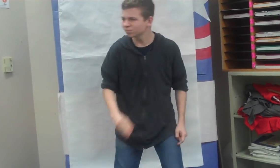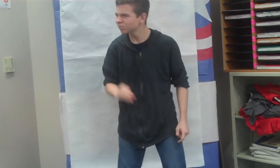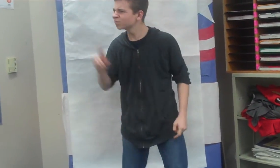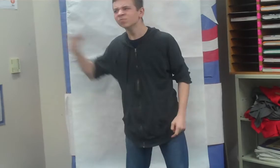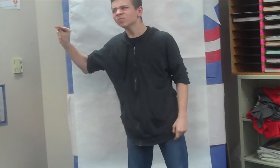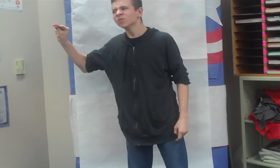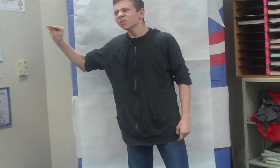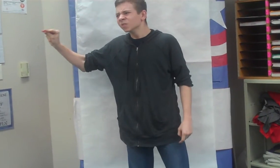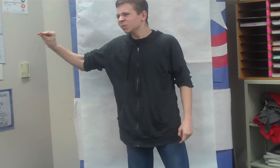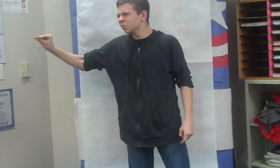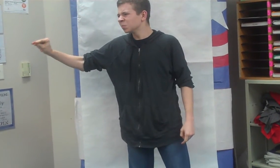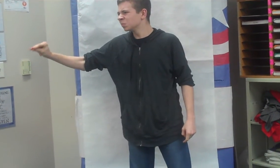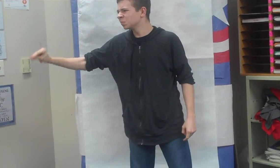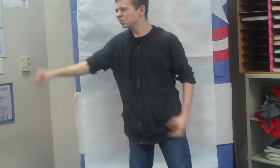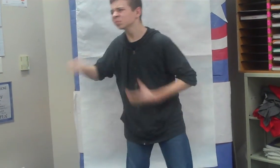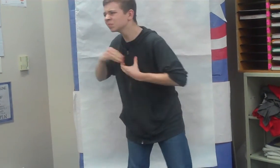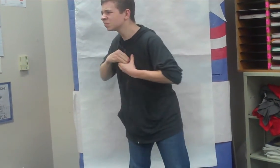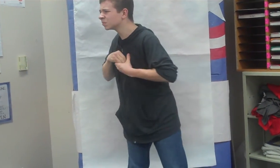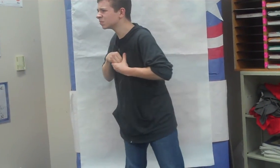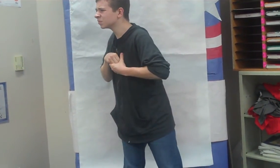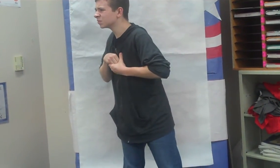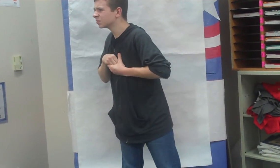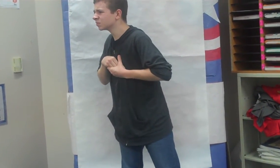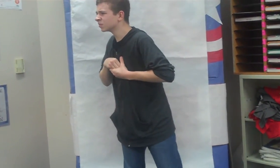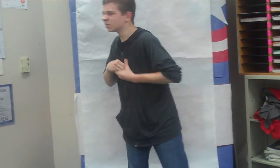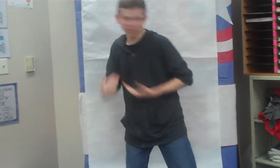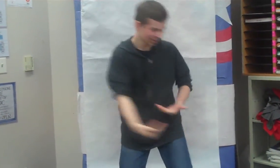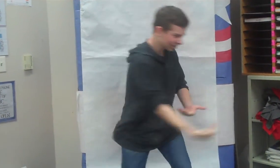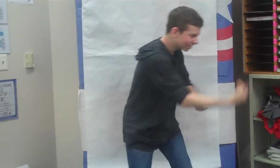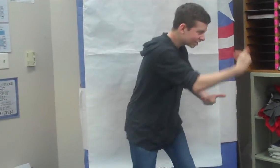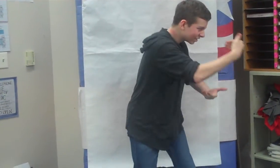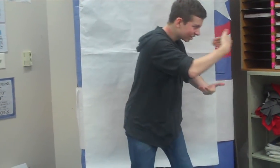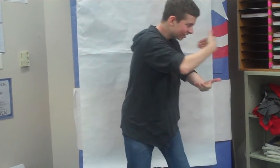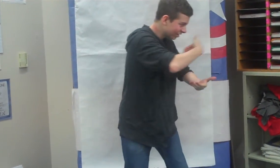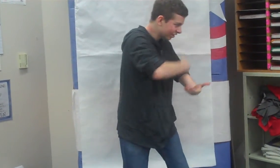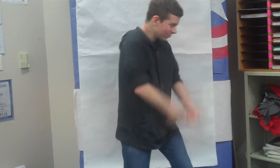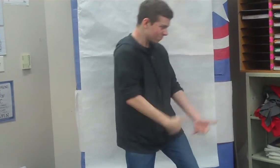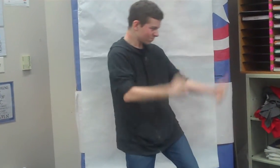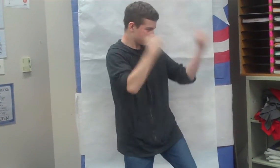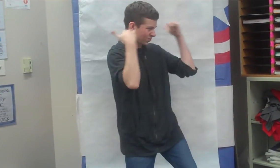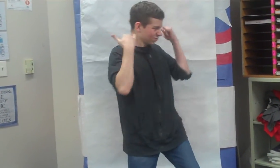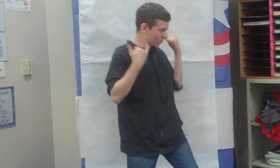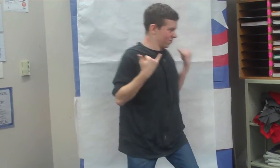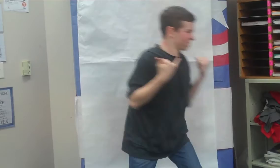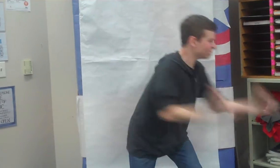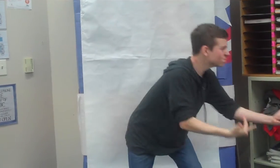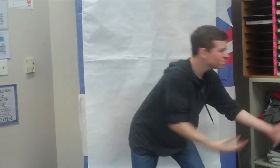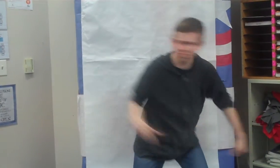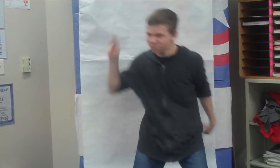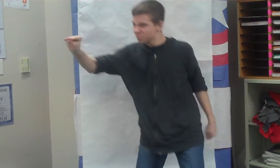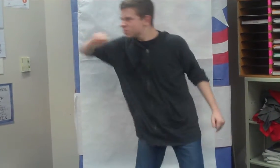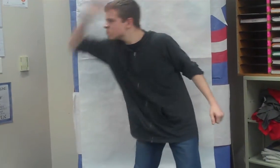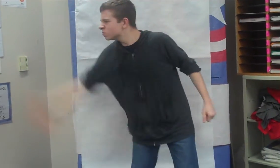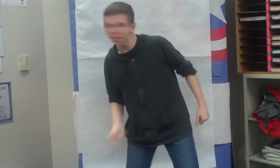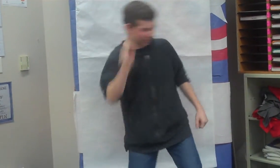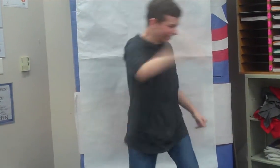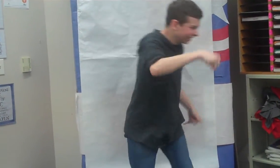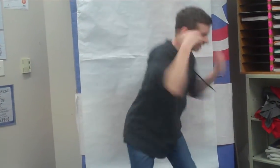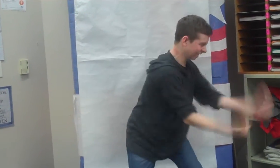Lost Deep inside I am pure You are mine Yes,